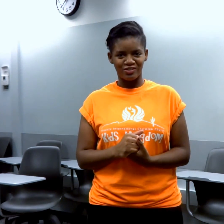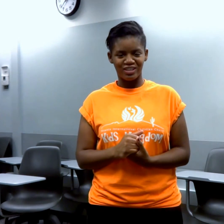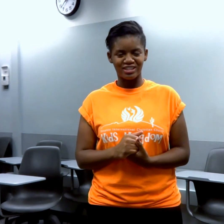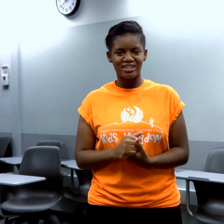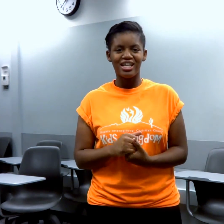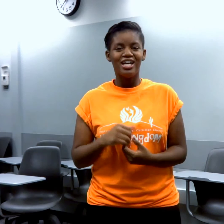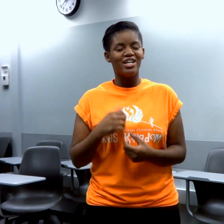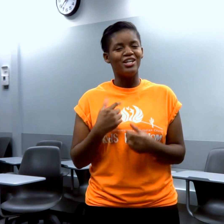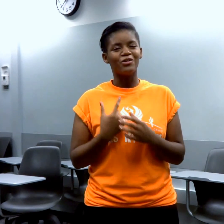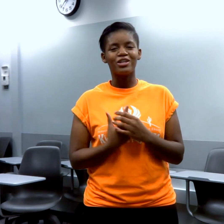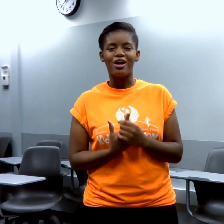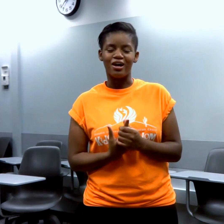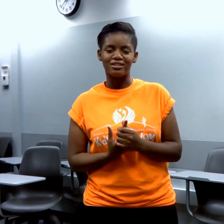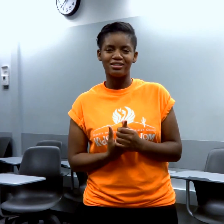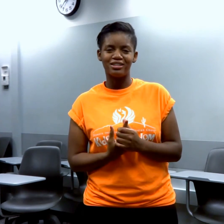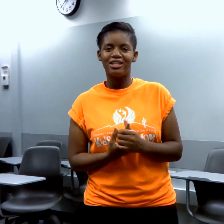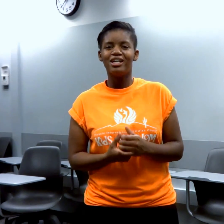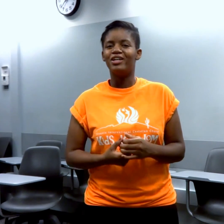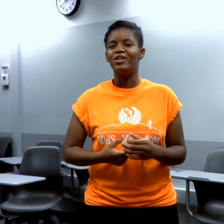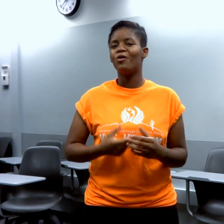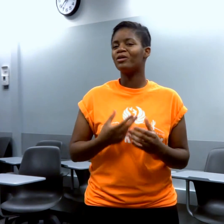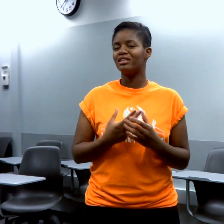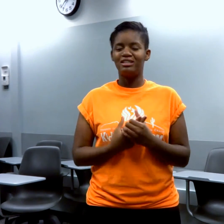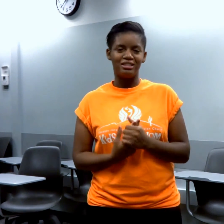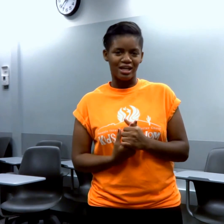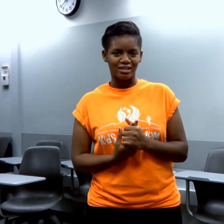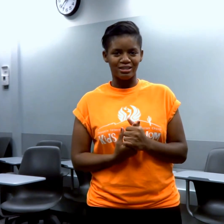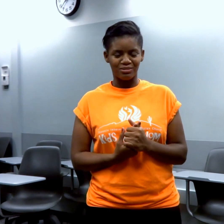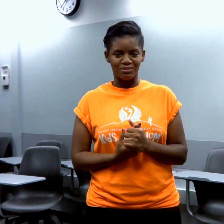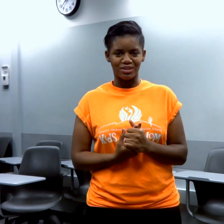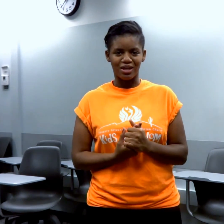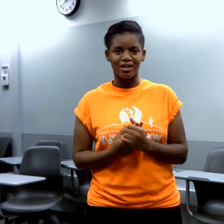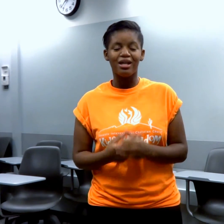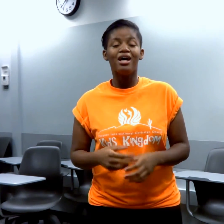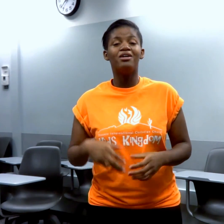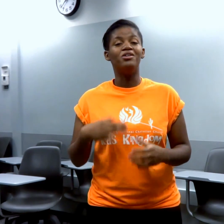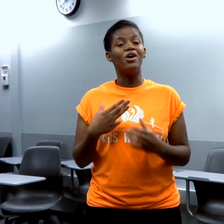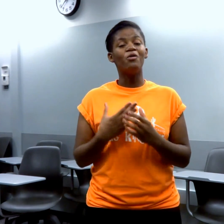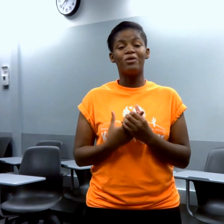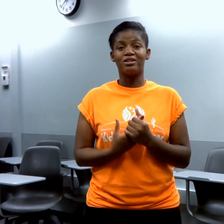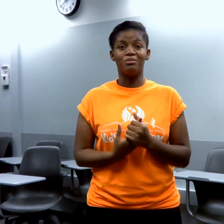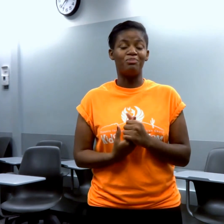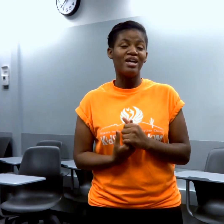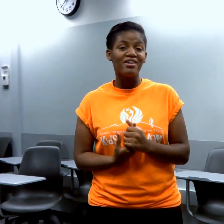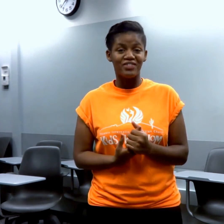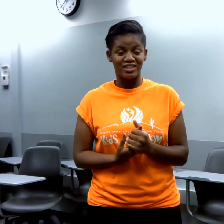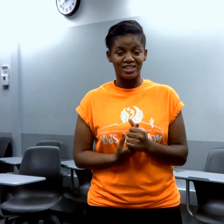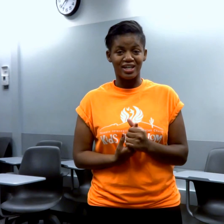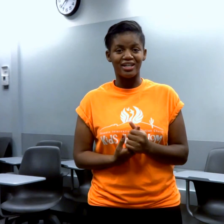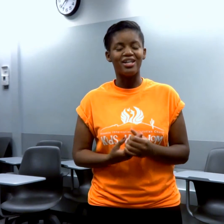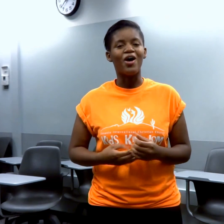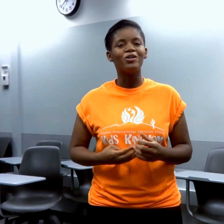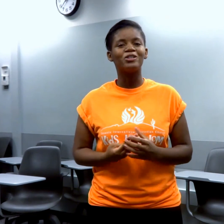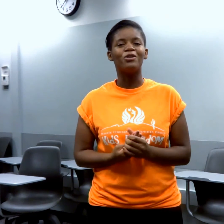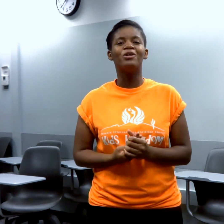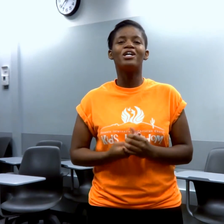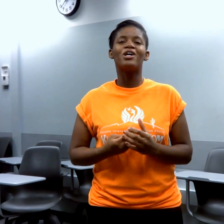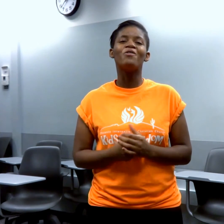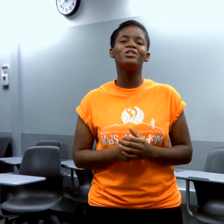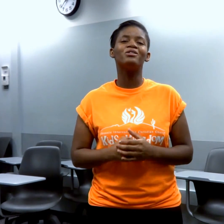feast. Know the cost. Know what the detox symptoms are. Know what the benefits are, and also go into